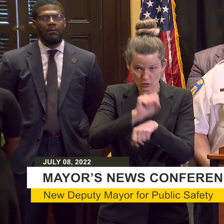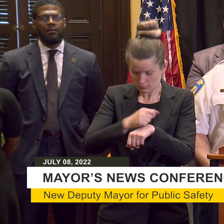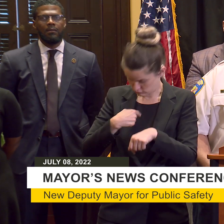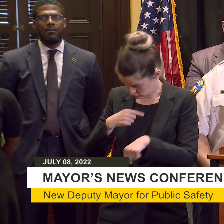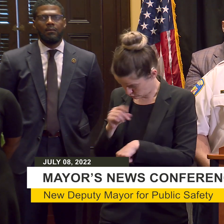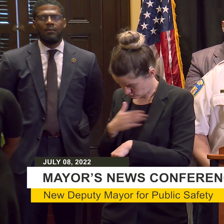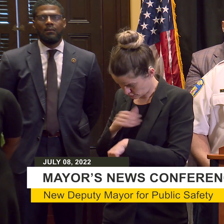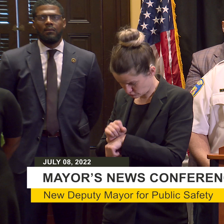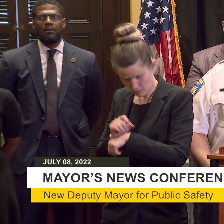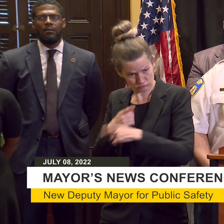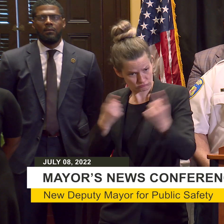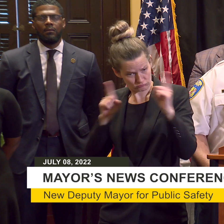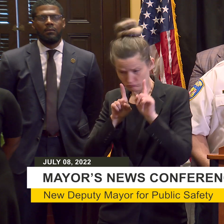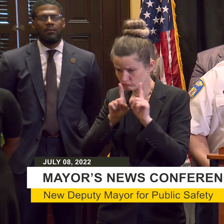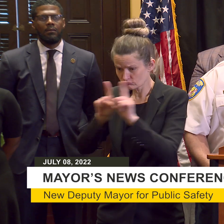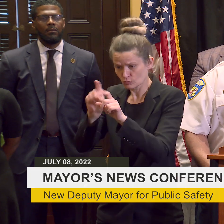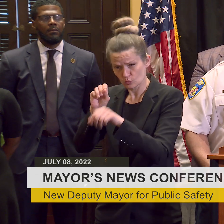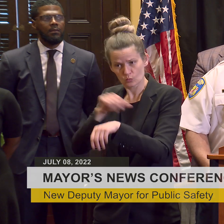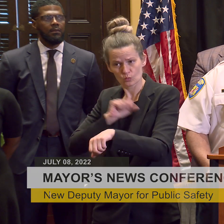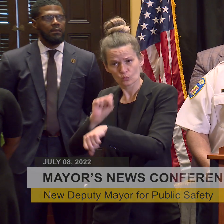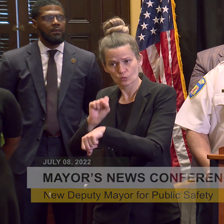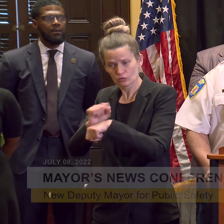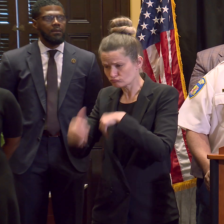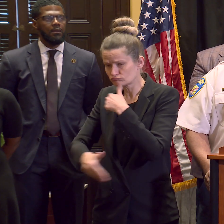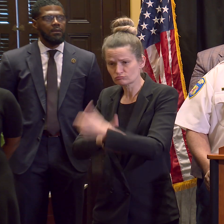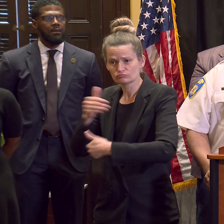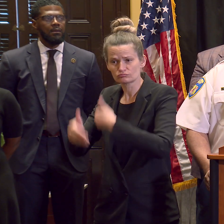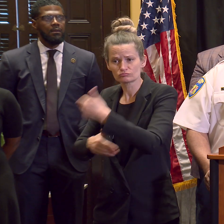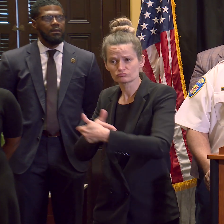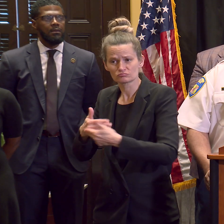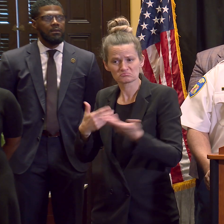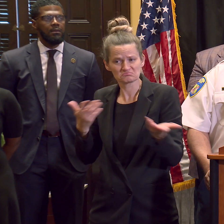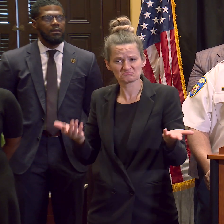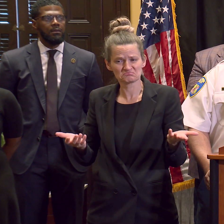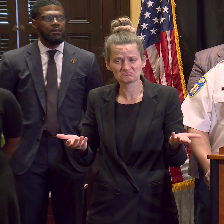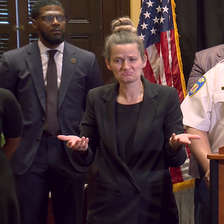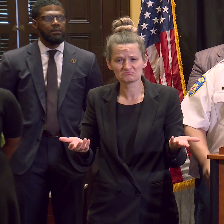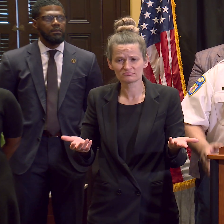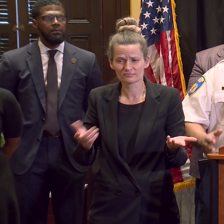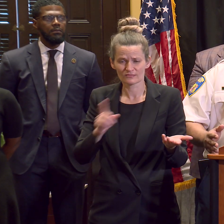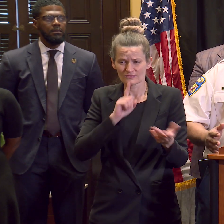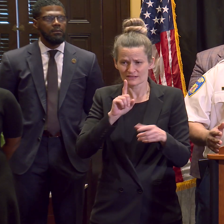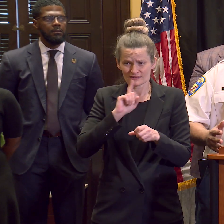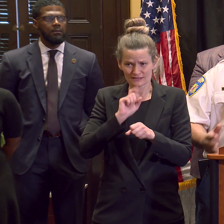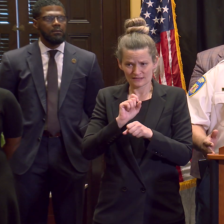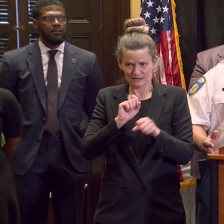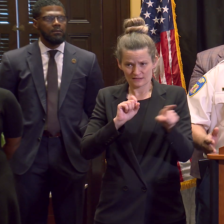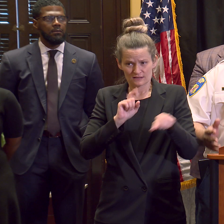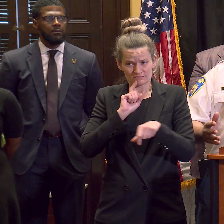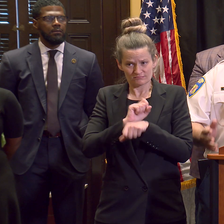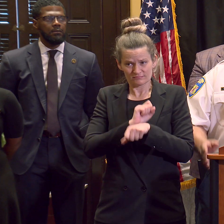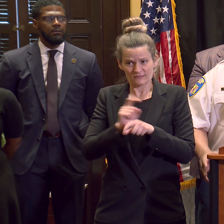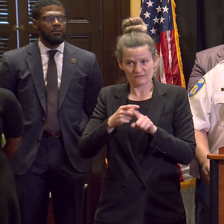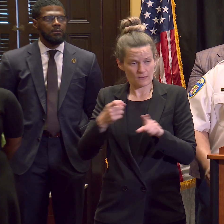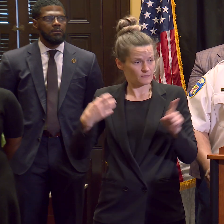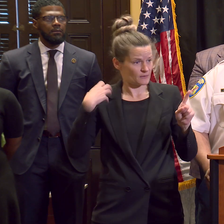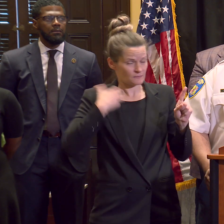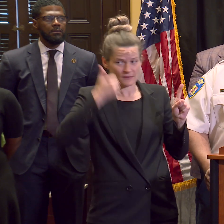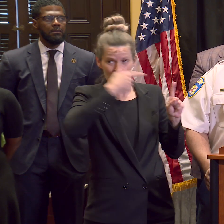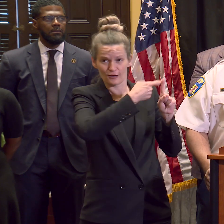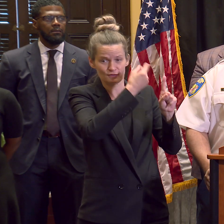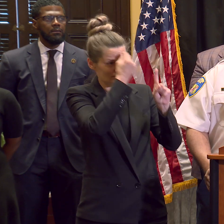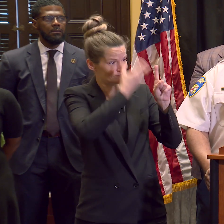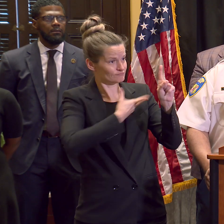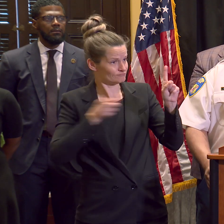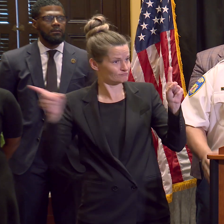I have always done. I have been given strict assurances by the mayor that the deputy mayor is here to support.